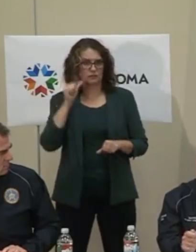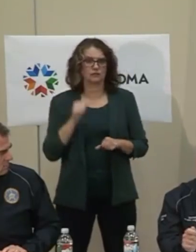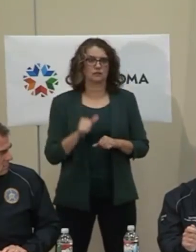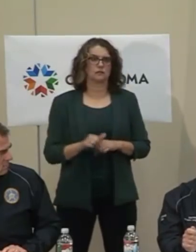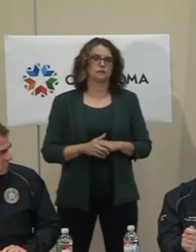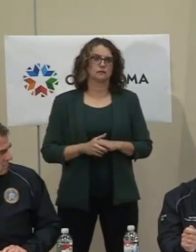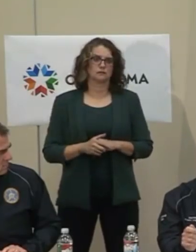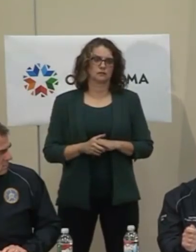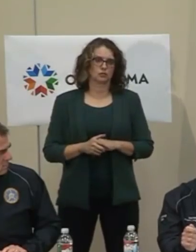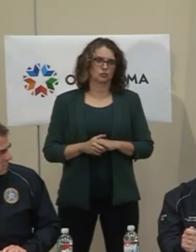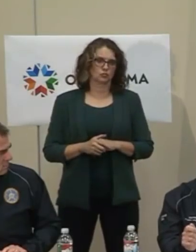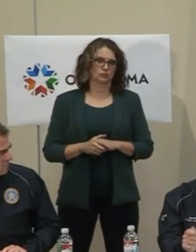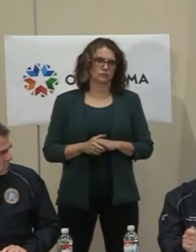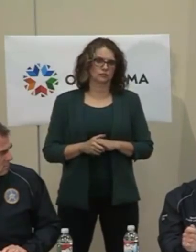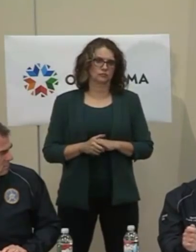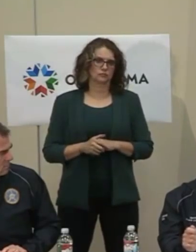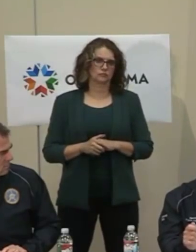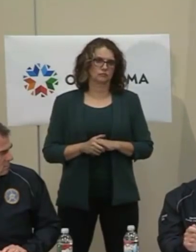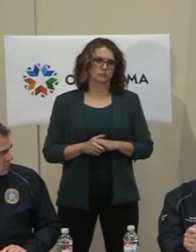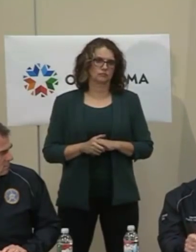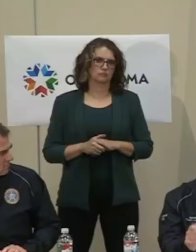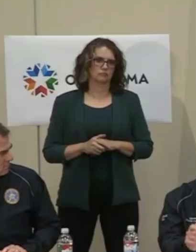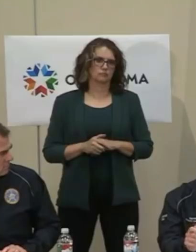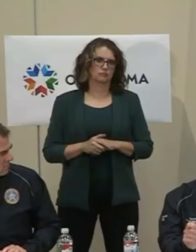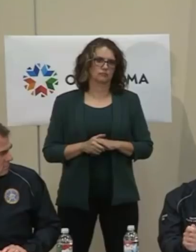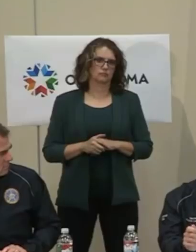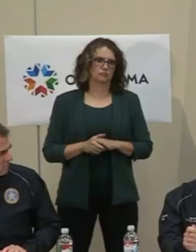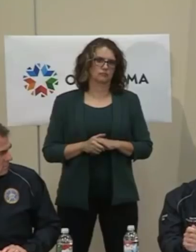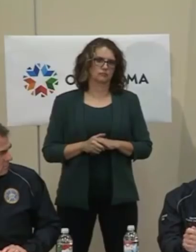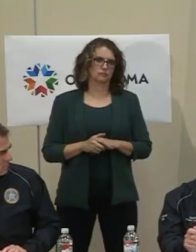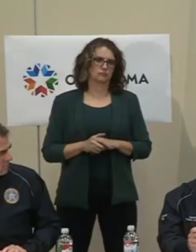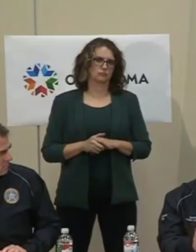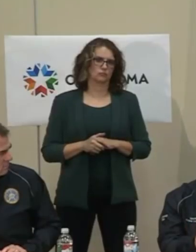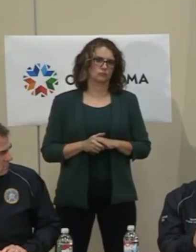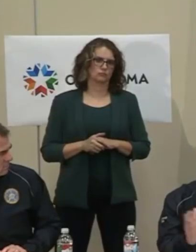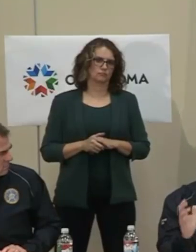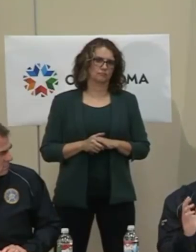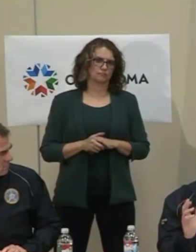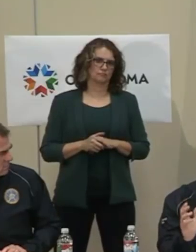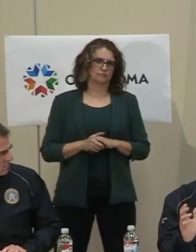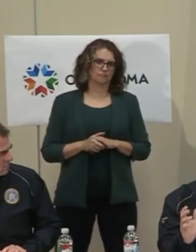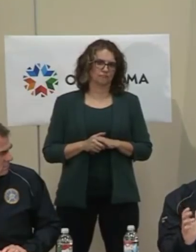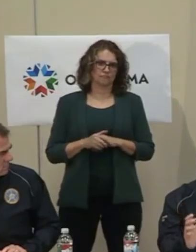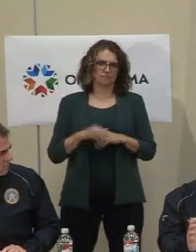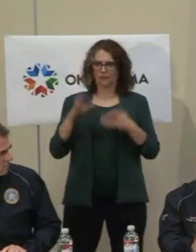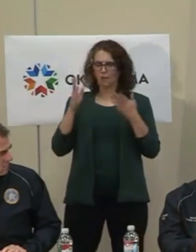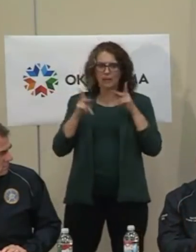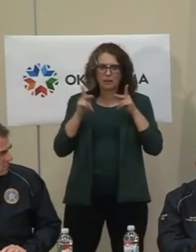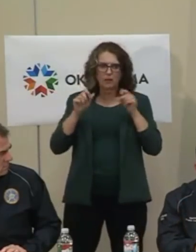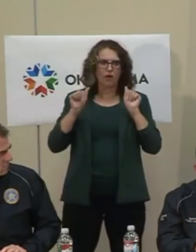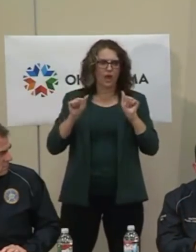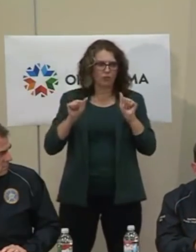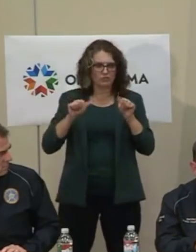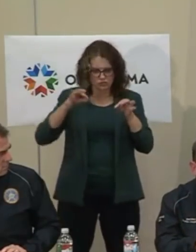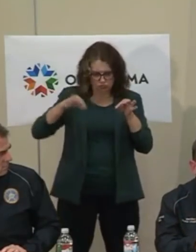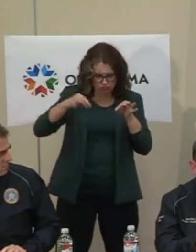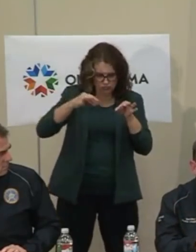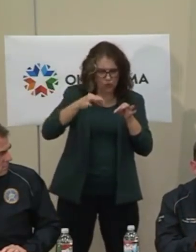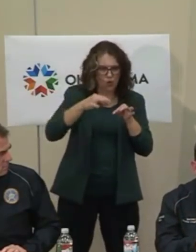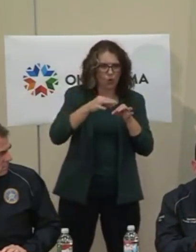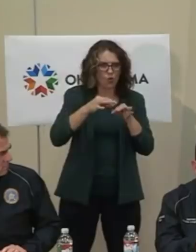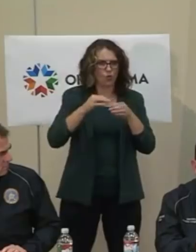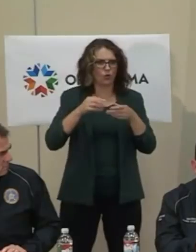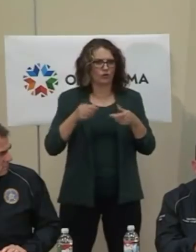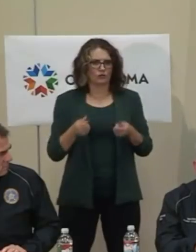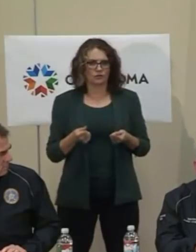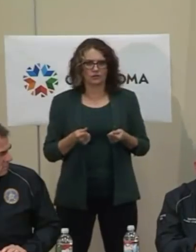patterns, those who are capable of and inclined to sew patterns for exterior surgical masks, not the N95